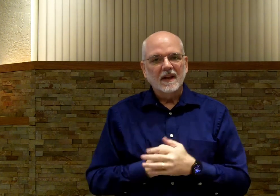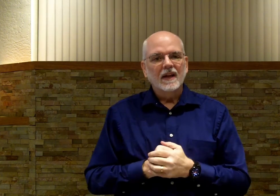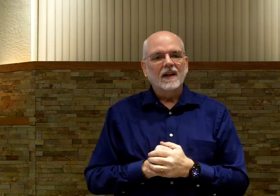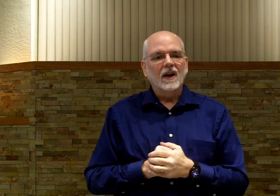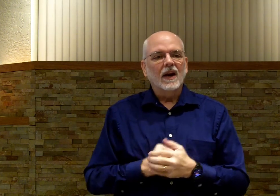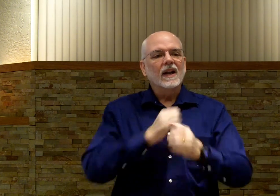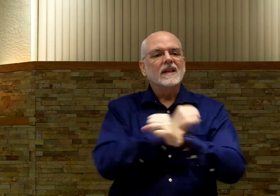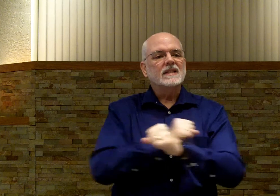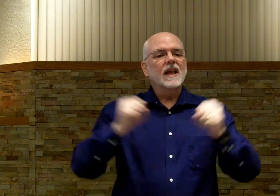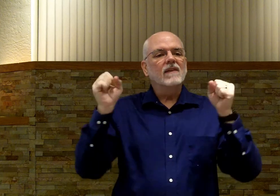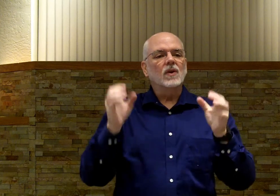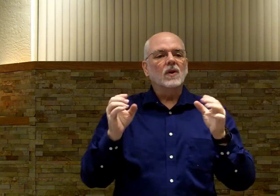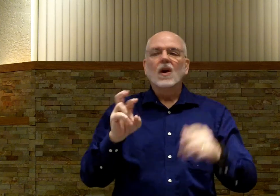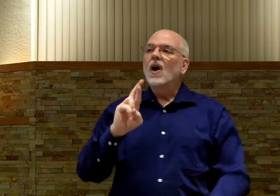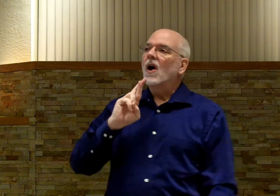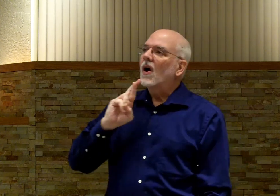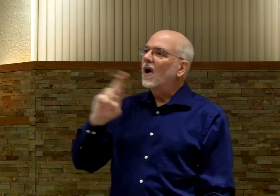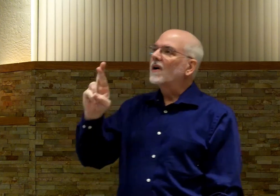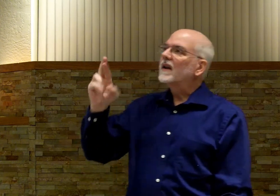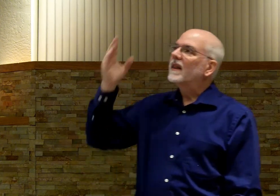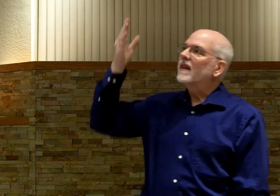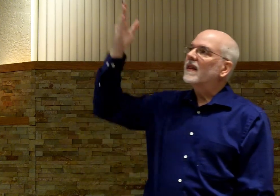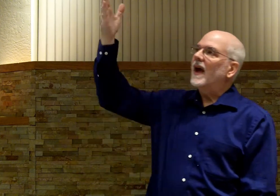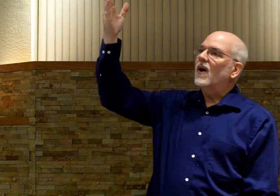All right. Savior art thou.